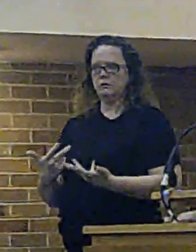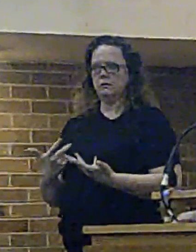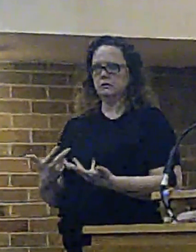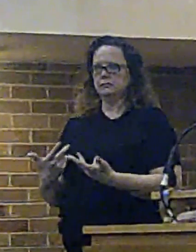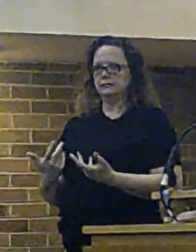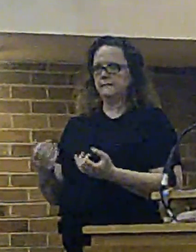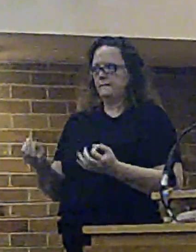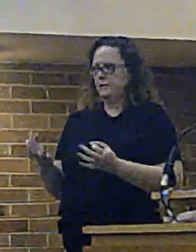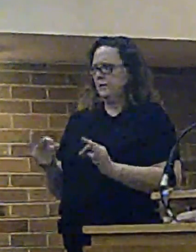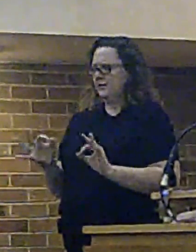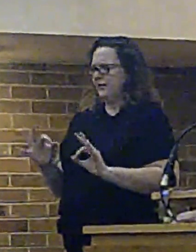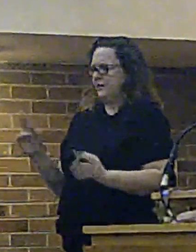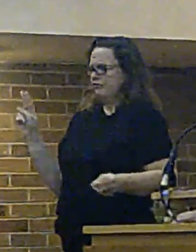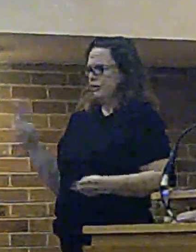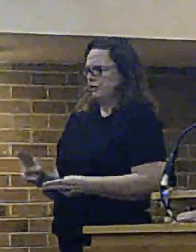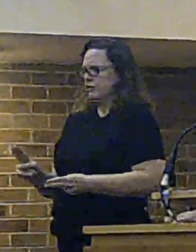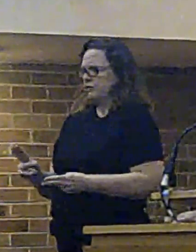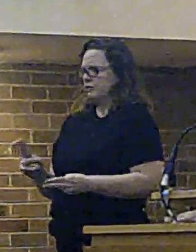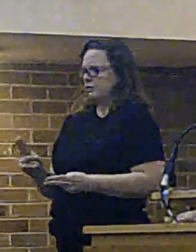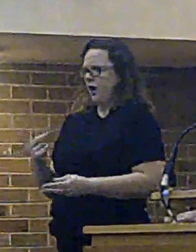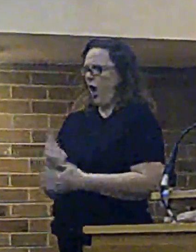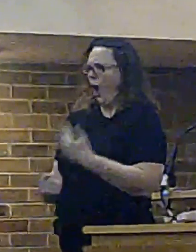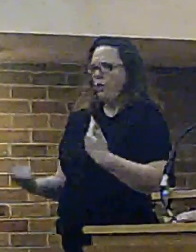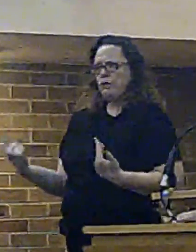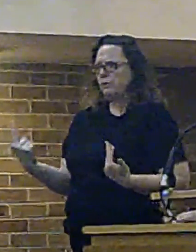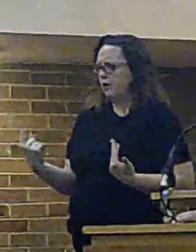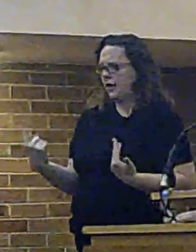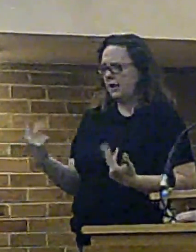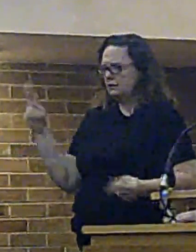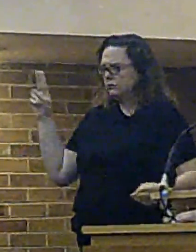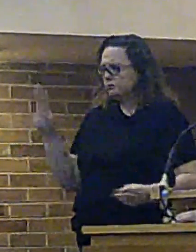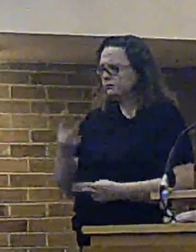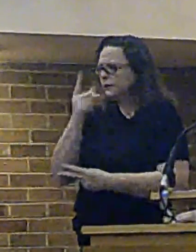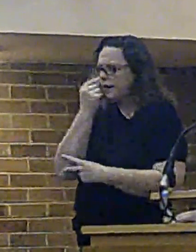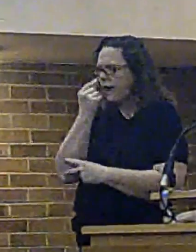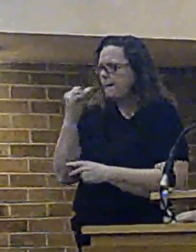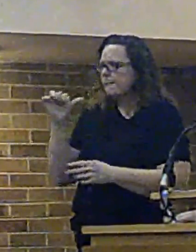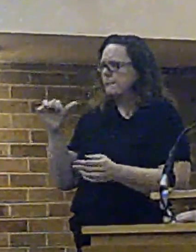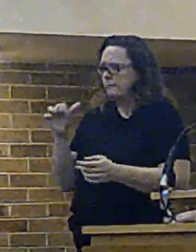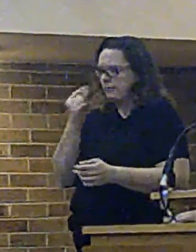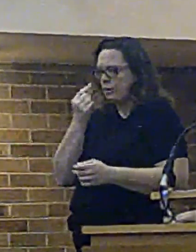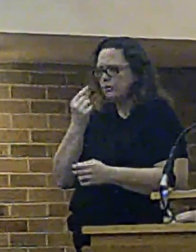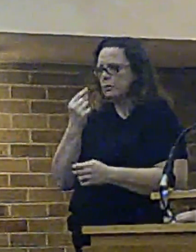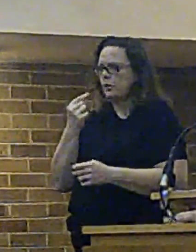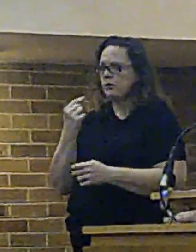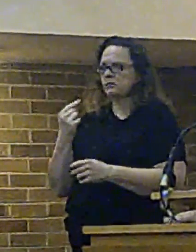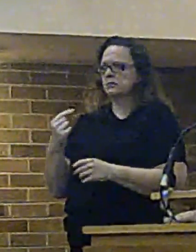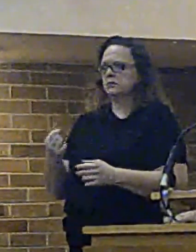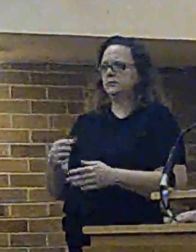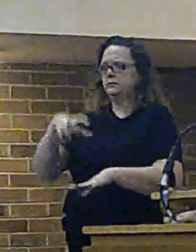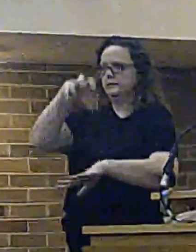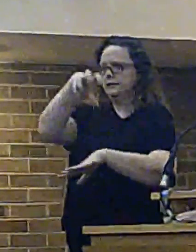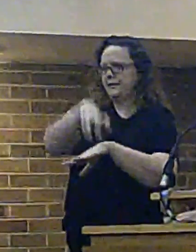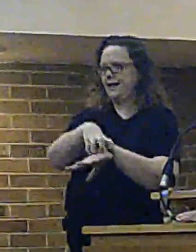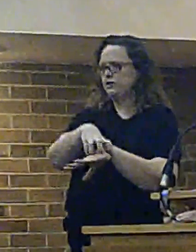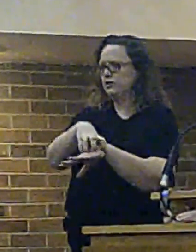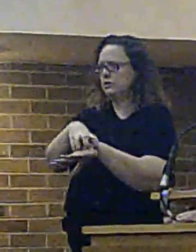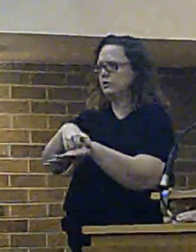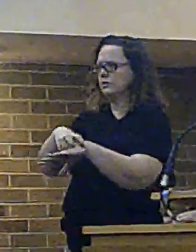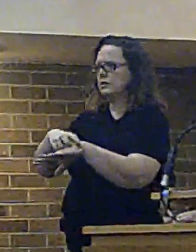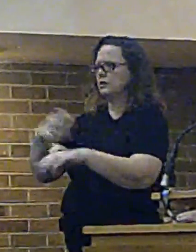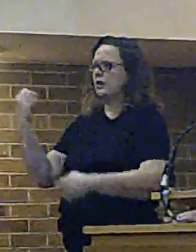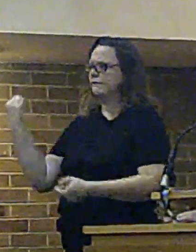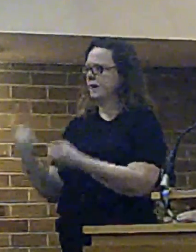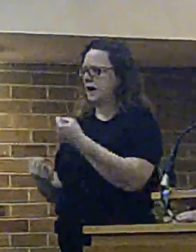nothing left to go at other than fire stations and, unfortunately, fire engines, which brings us to this